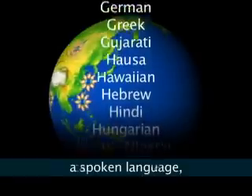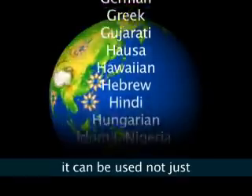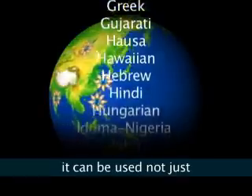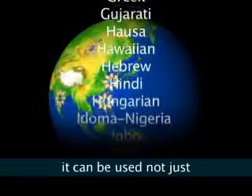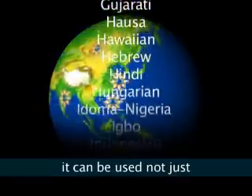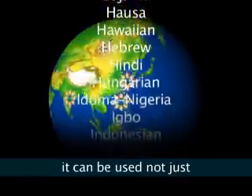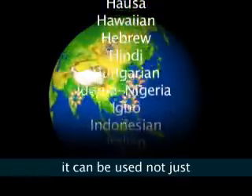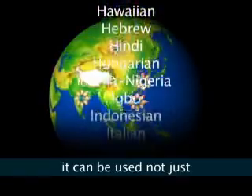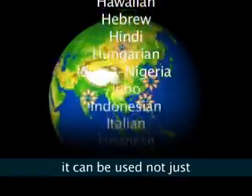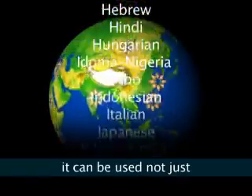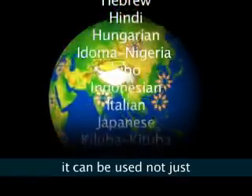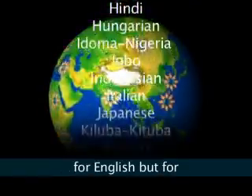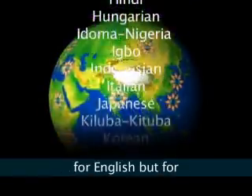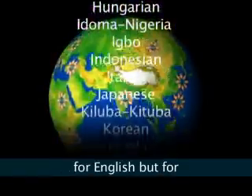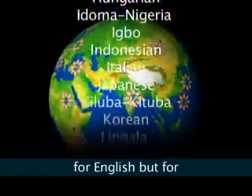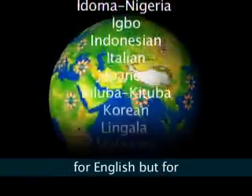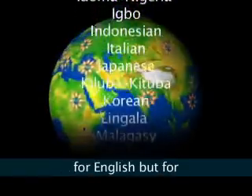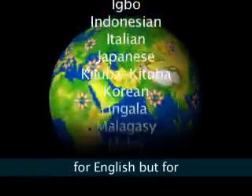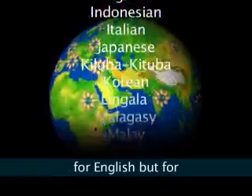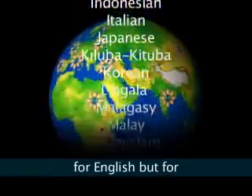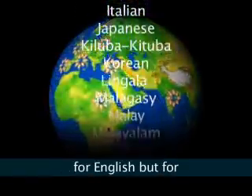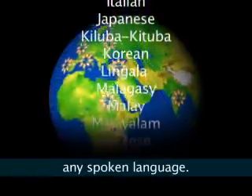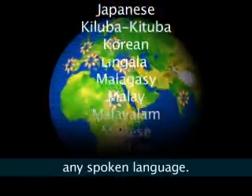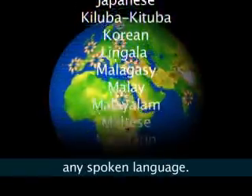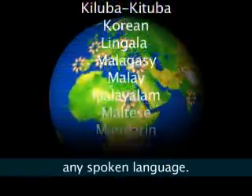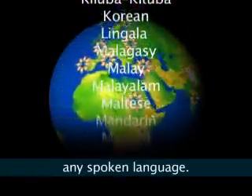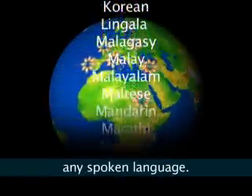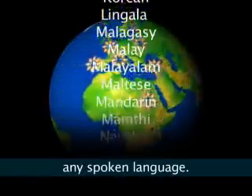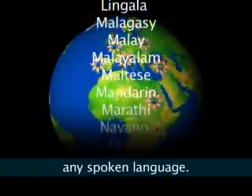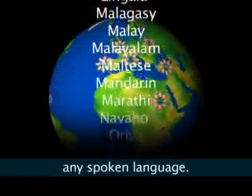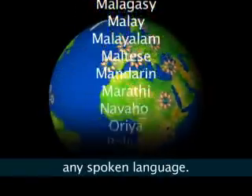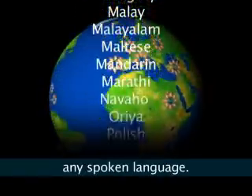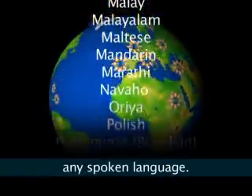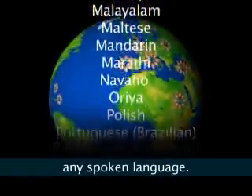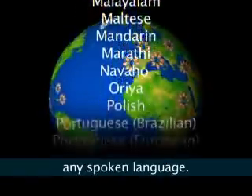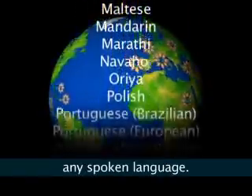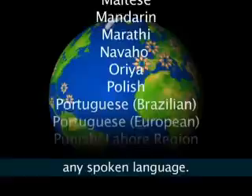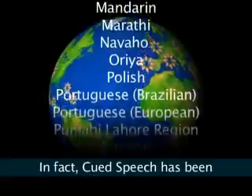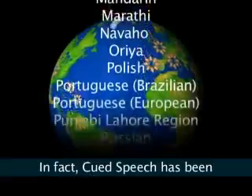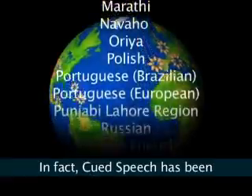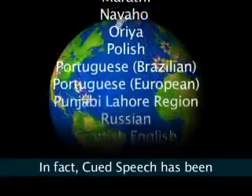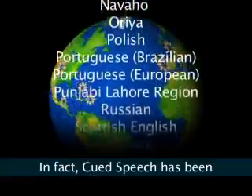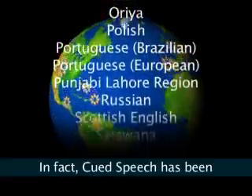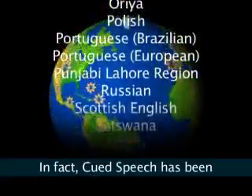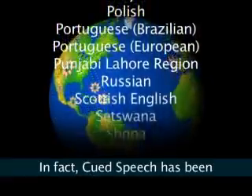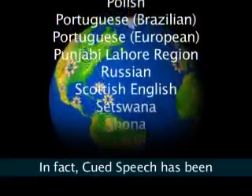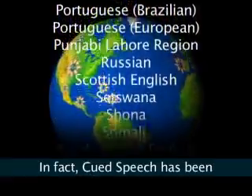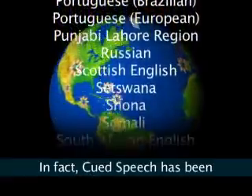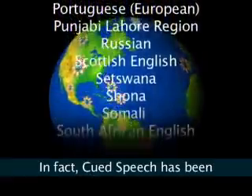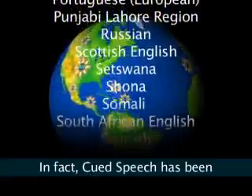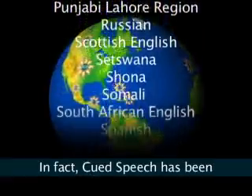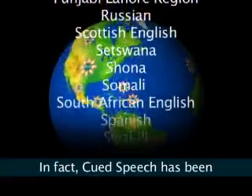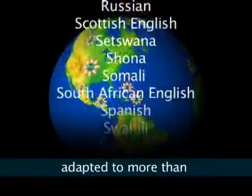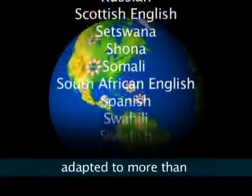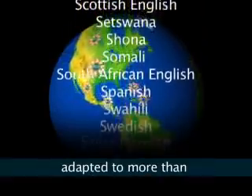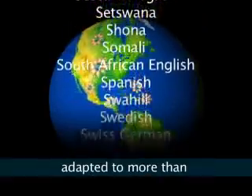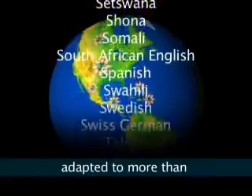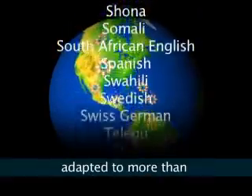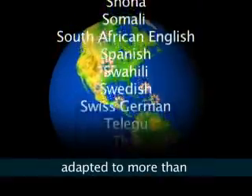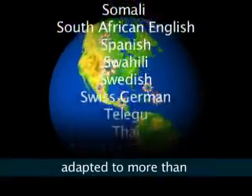can be used not just for English, but for any spoken language. In fact, cued speech has been adapted to more